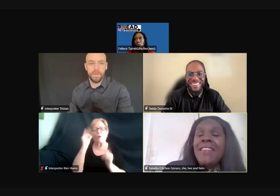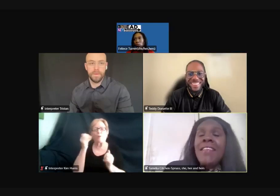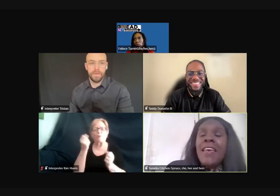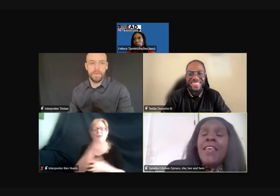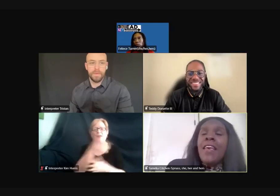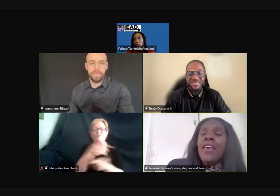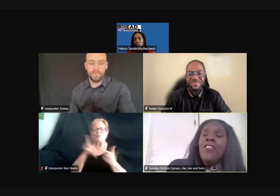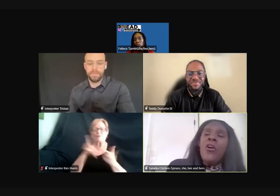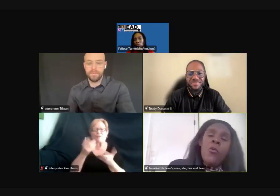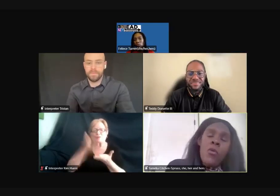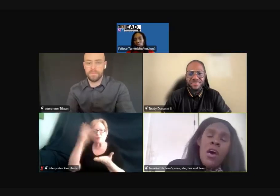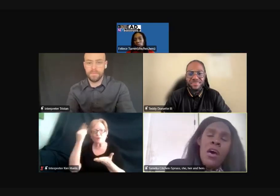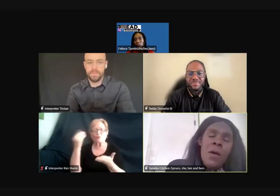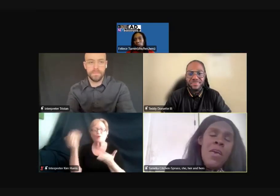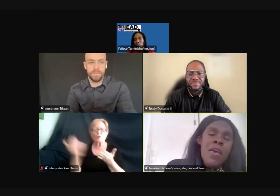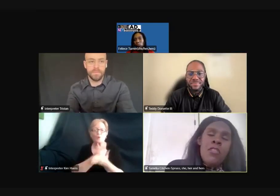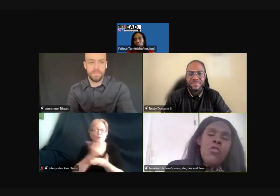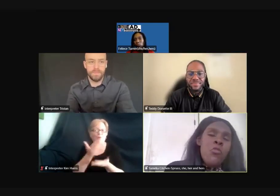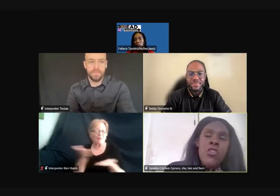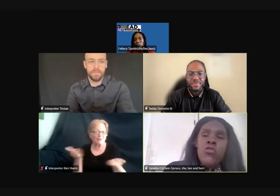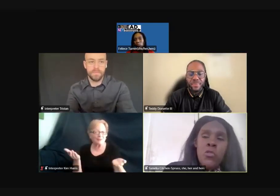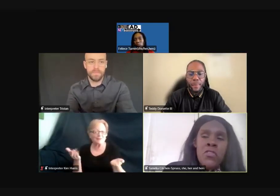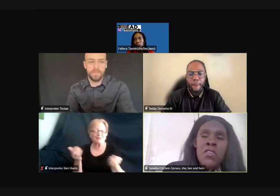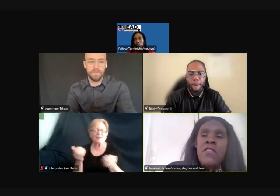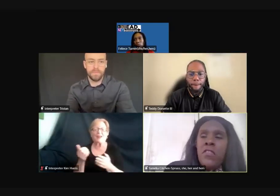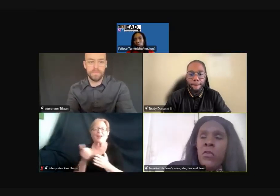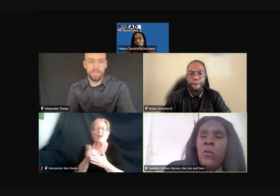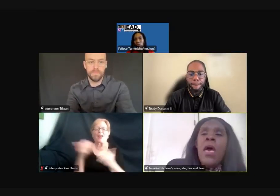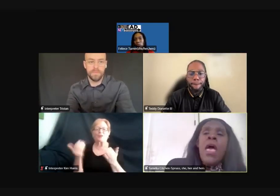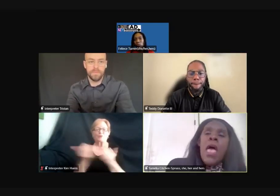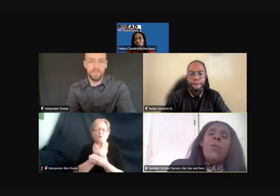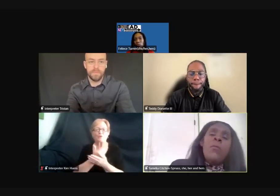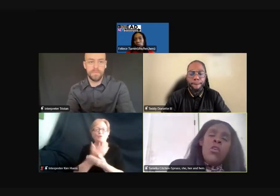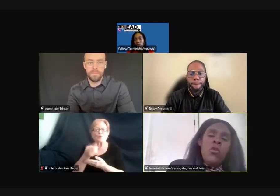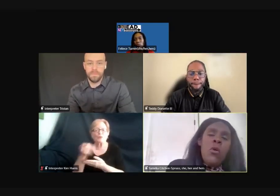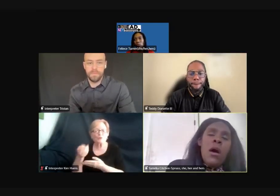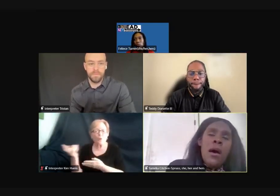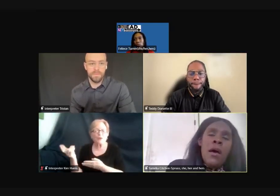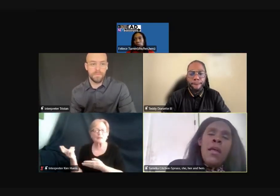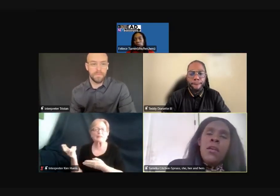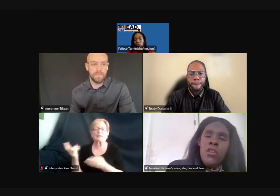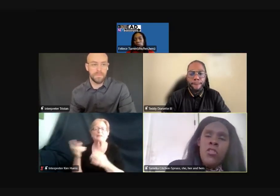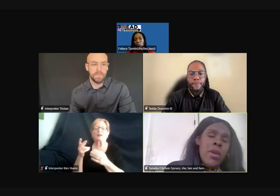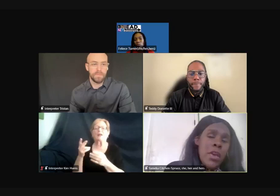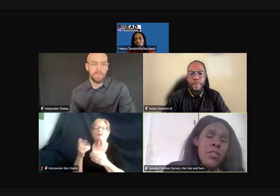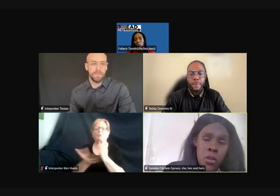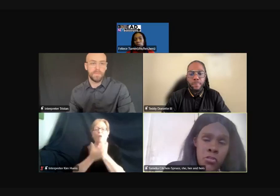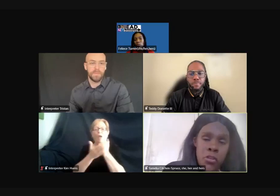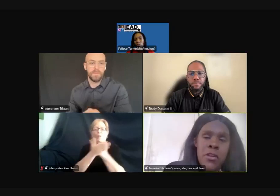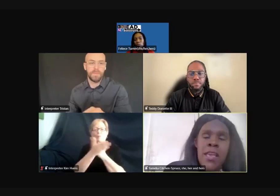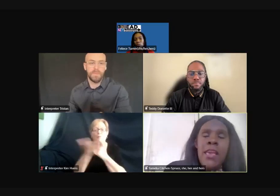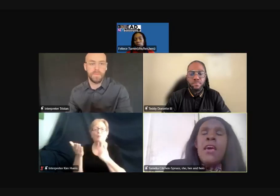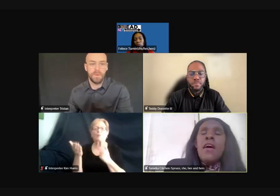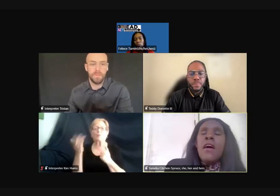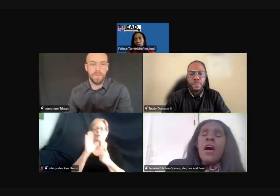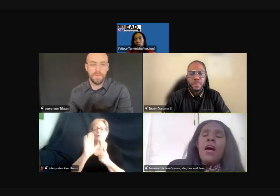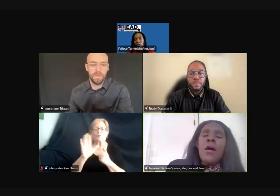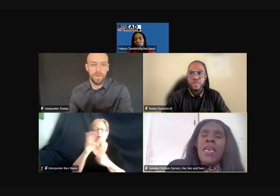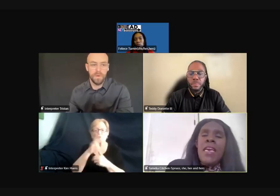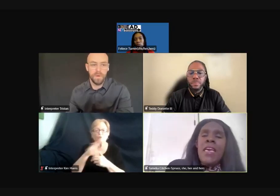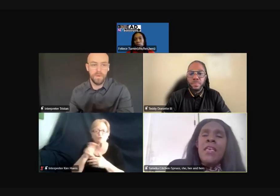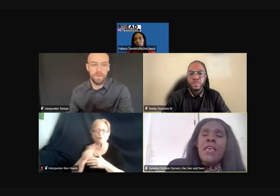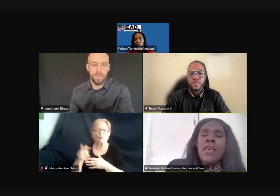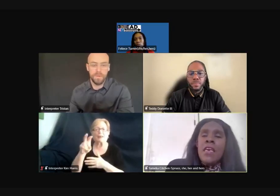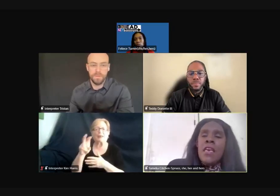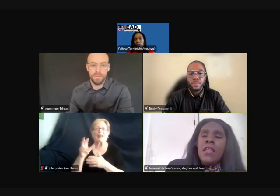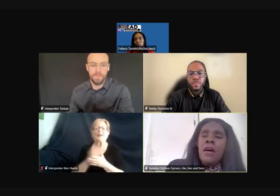new things and, you know, um, and new resources to help you, uh, you know, in your journey, um,